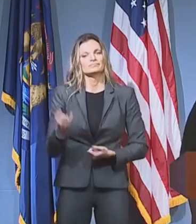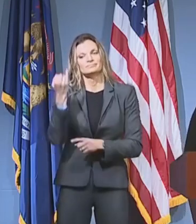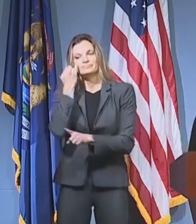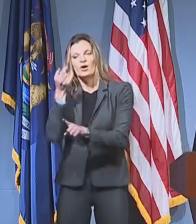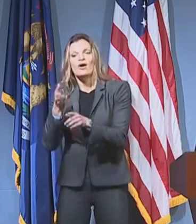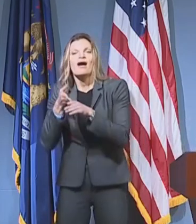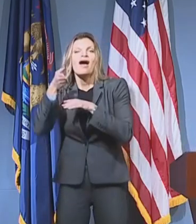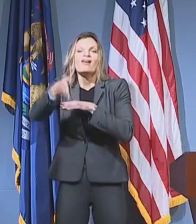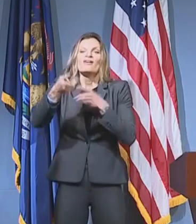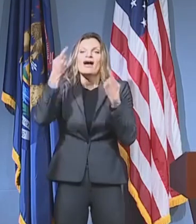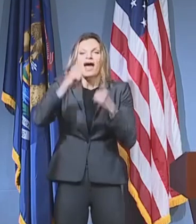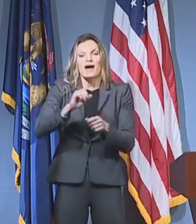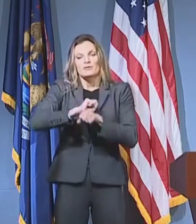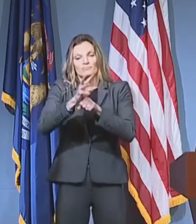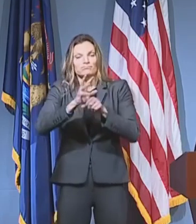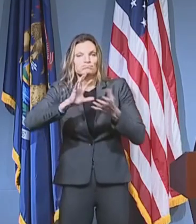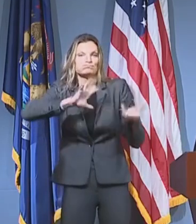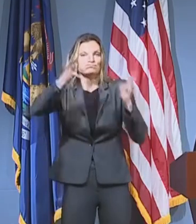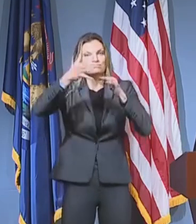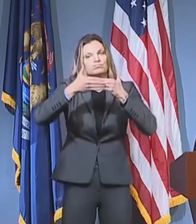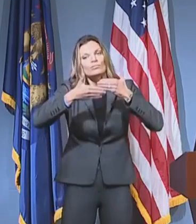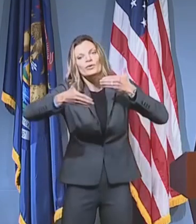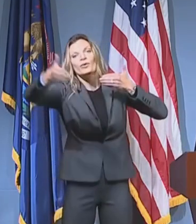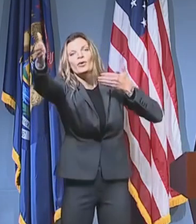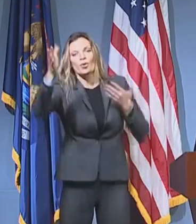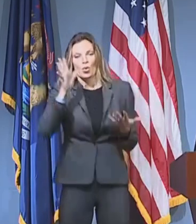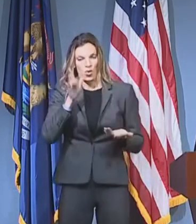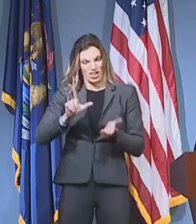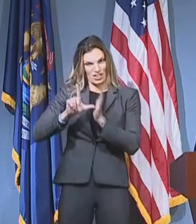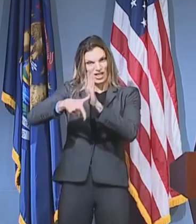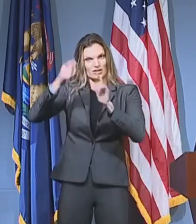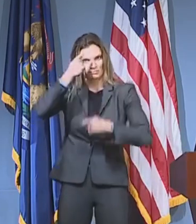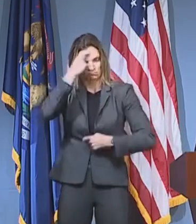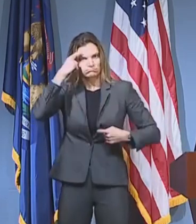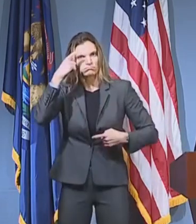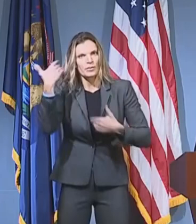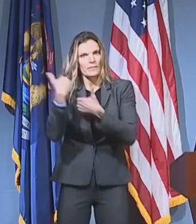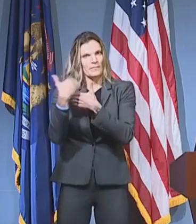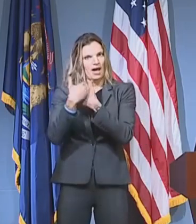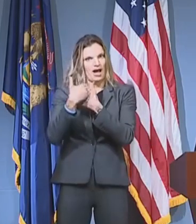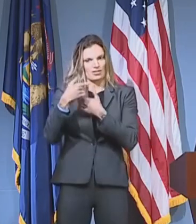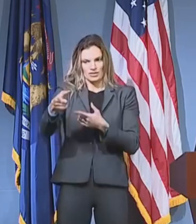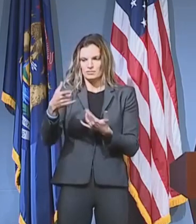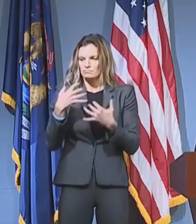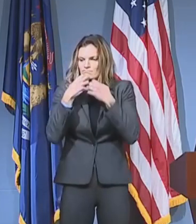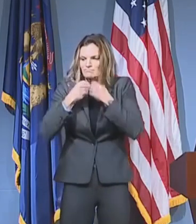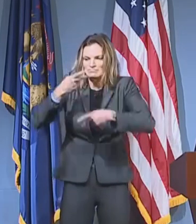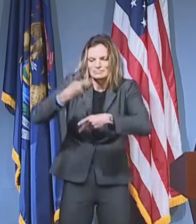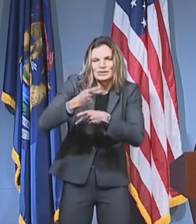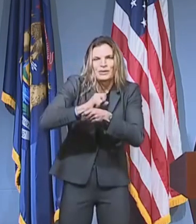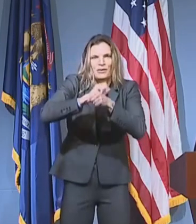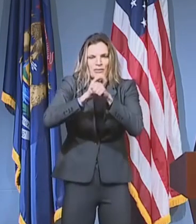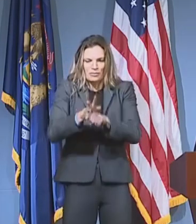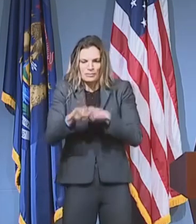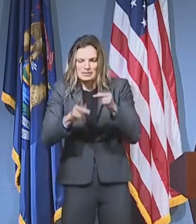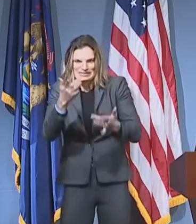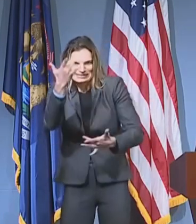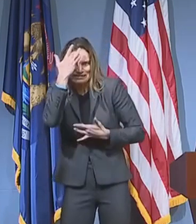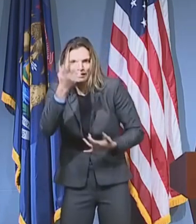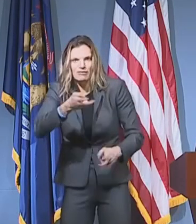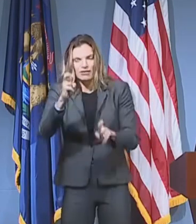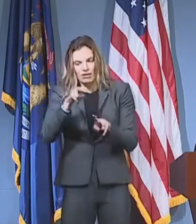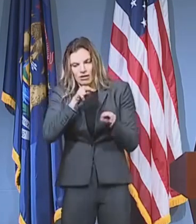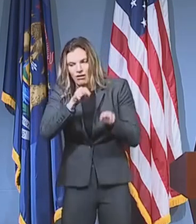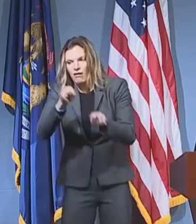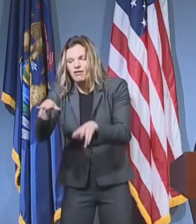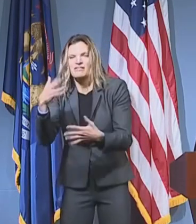PTSD from especially those who've been on the front lines caring for people who've been battling COVID-19 with people that